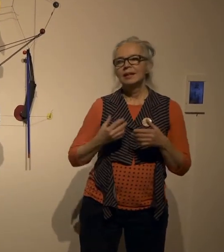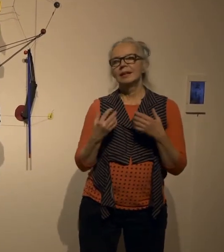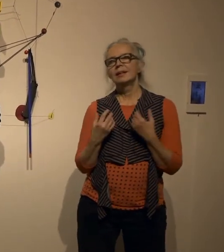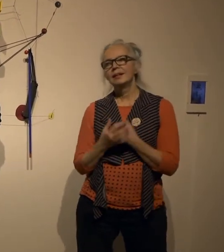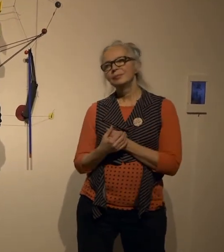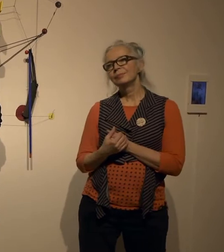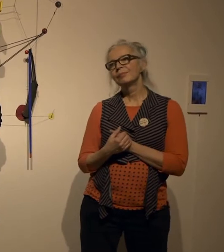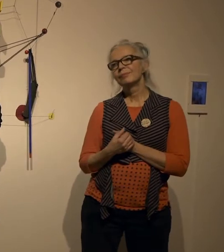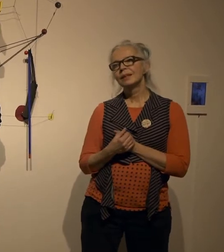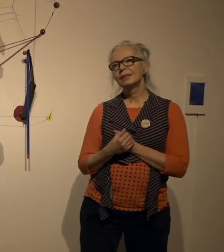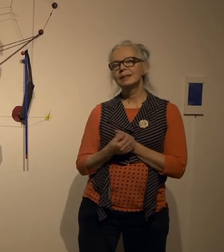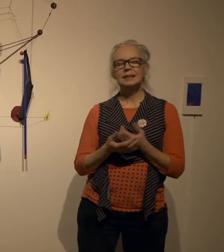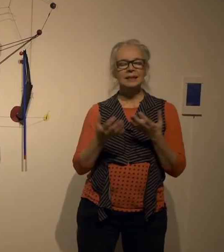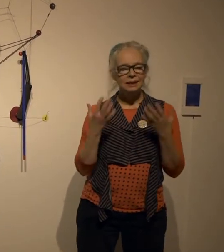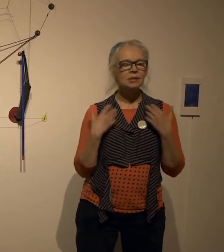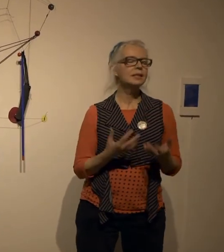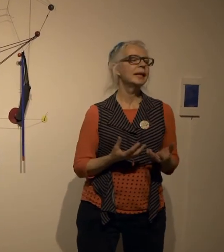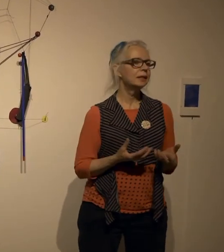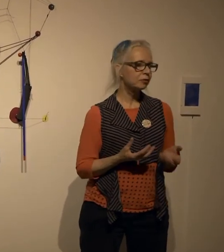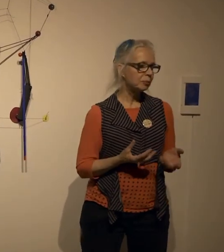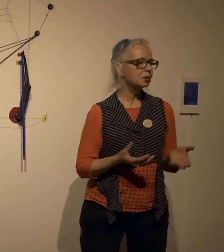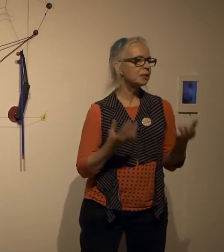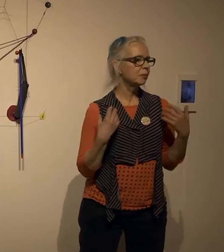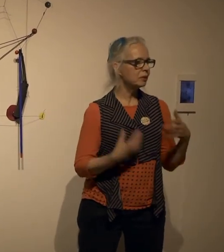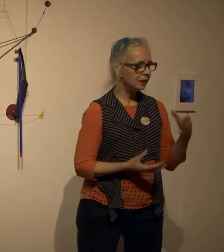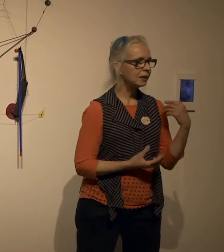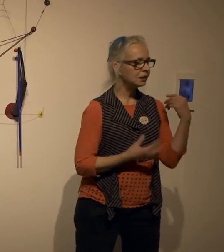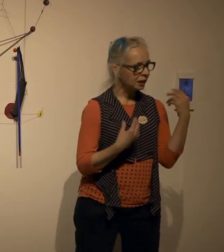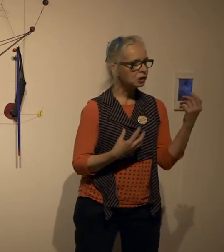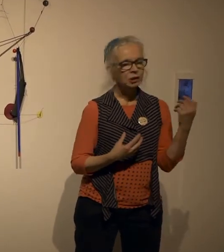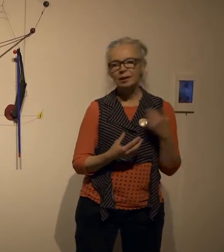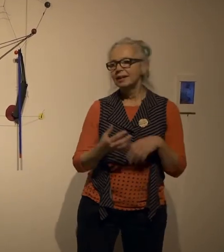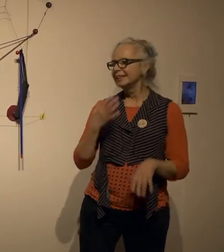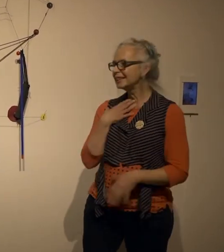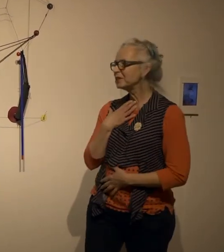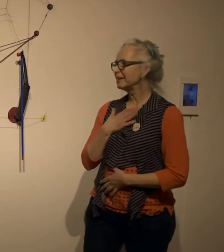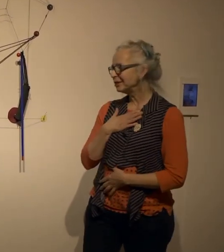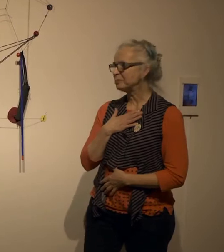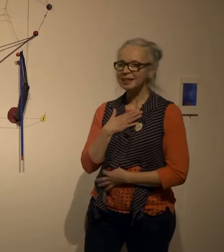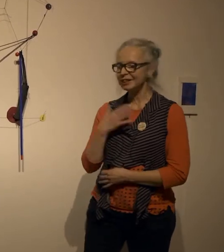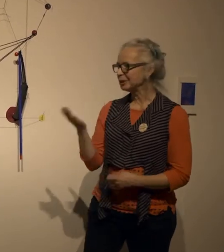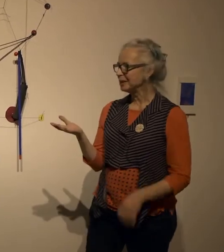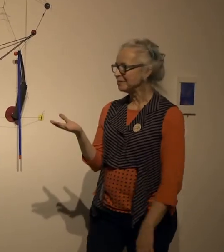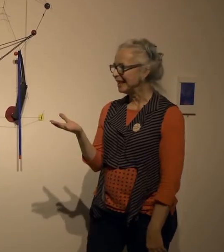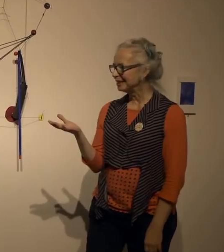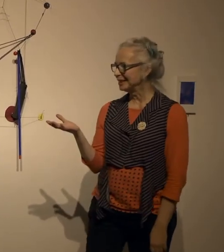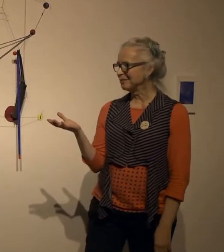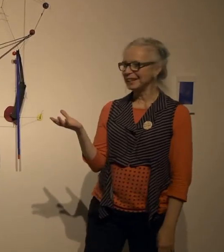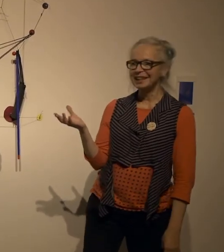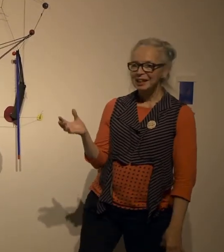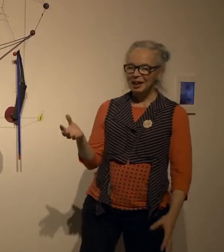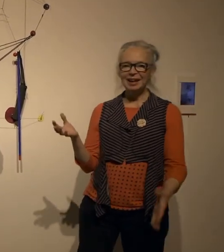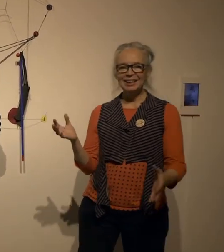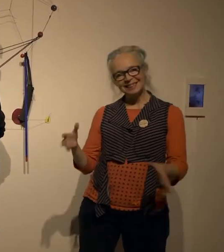the the inner state of a person when they're making a gesture at least this is my interpretation Karina might have